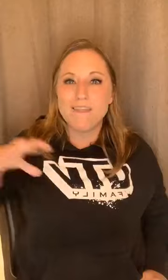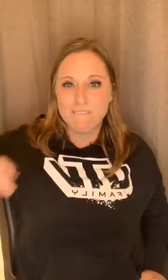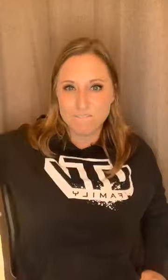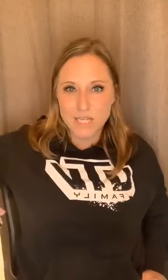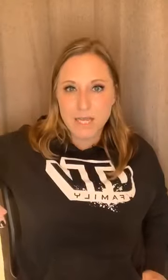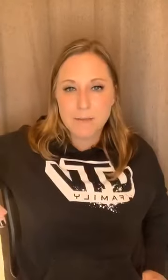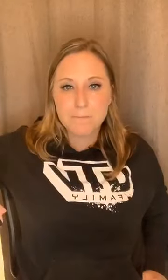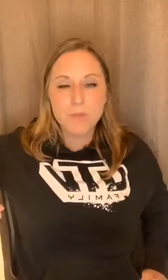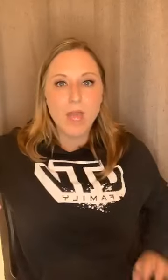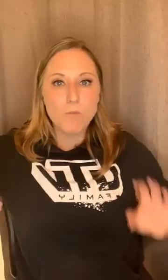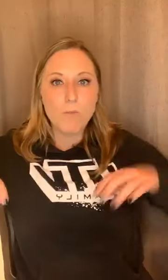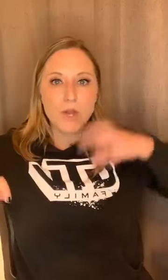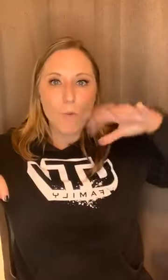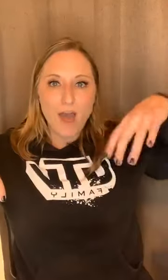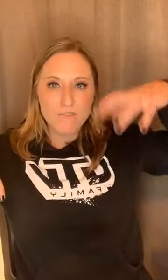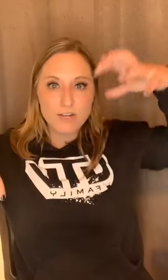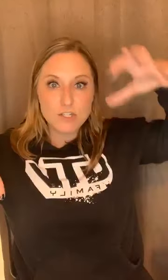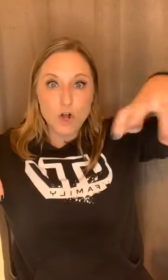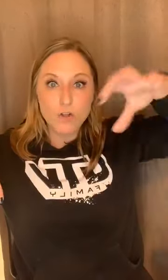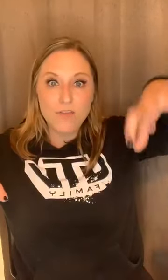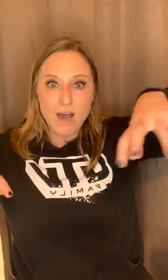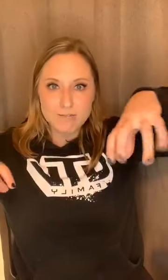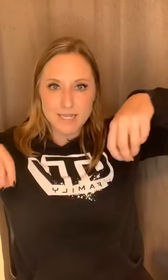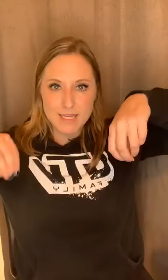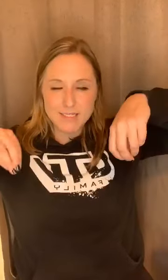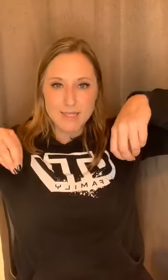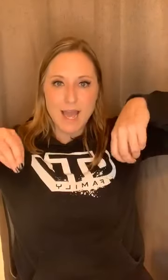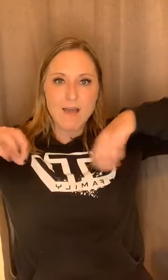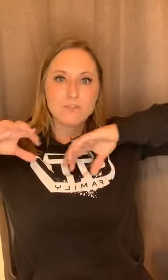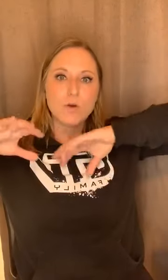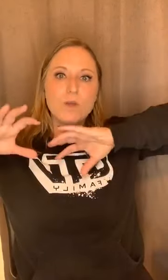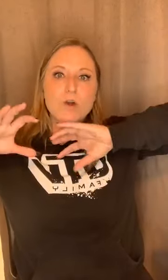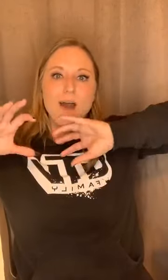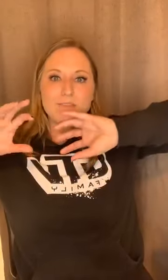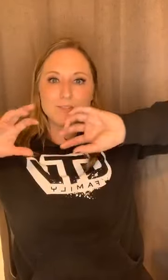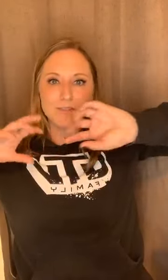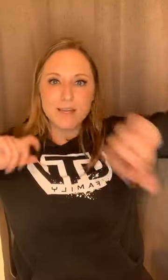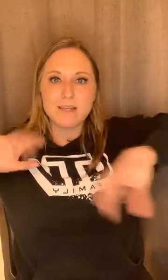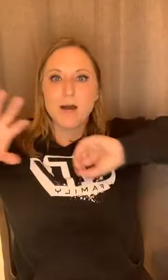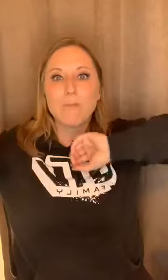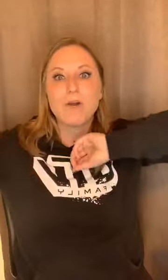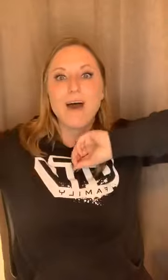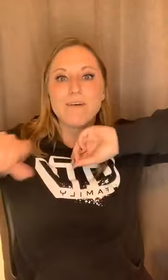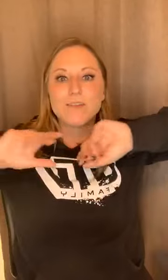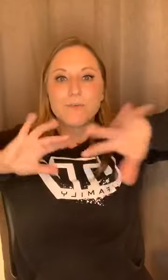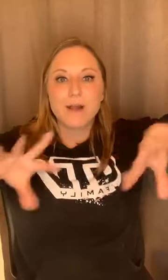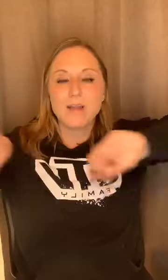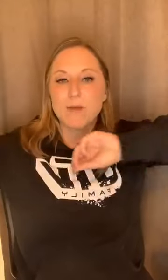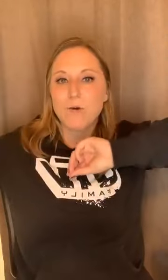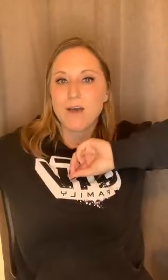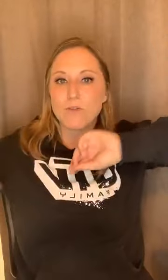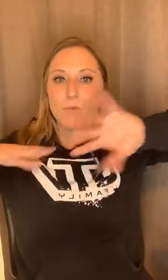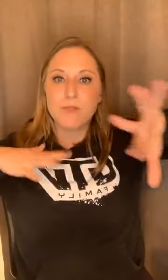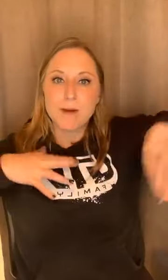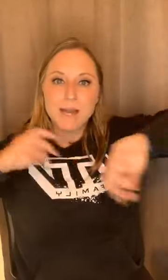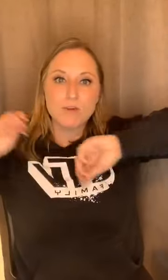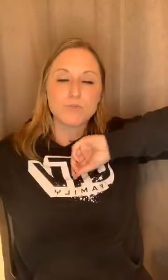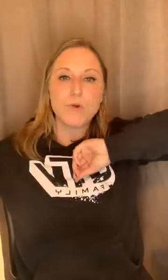the feeling and what we go after is all of the outside things that they have. So we go after the income. We go after the rank. We go after the way the body looks. We go